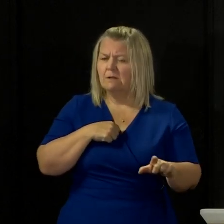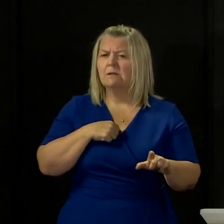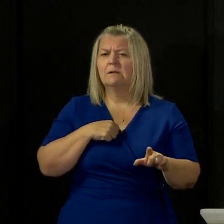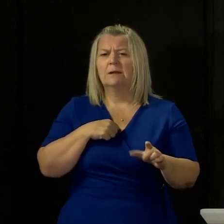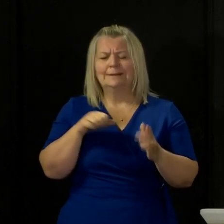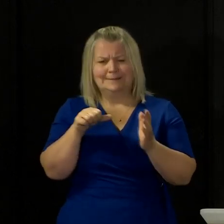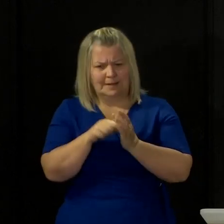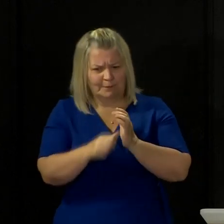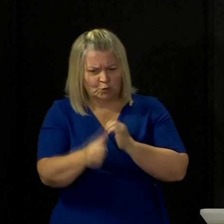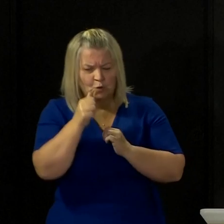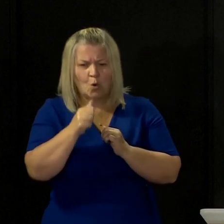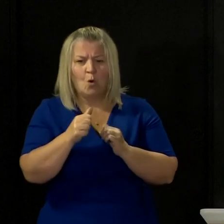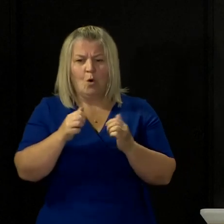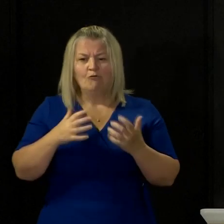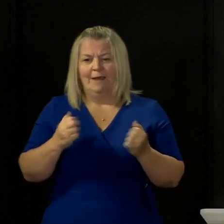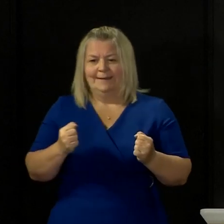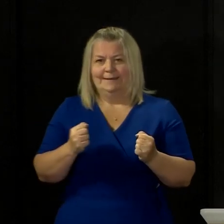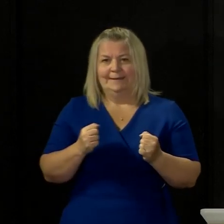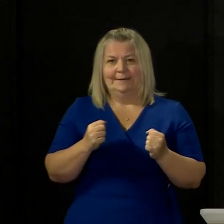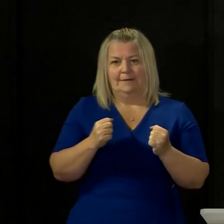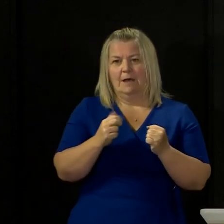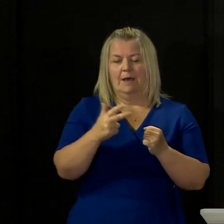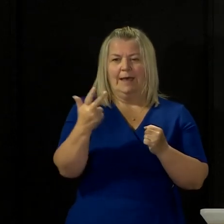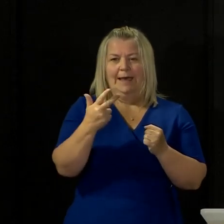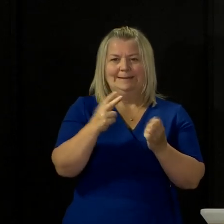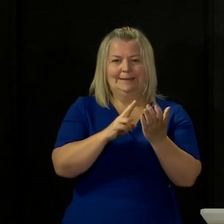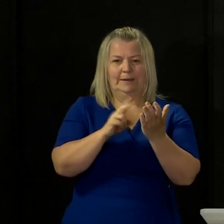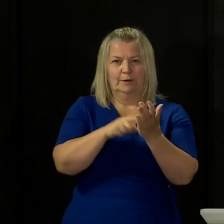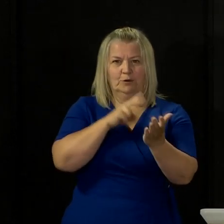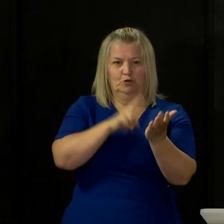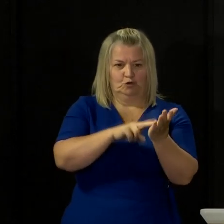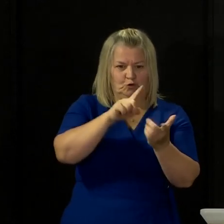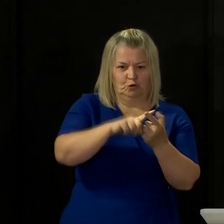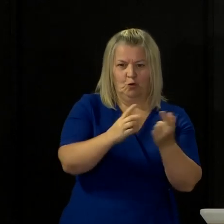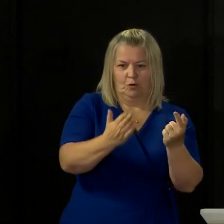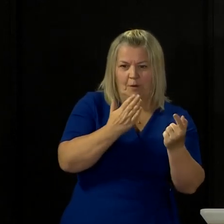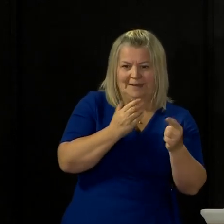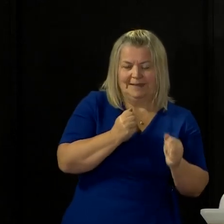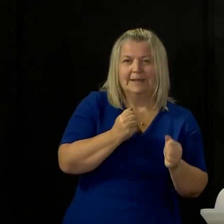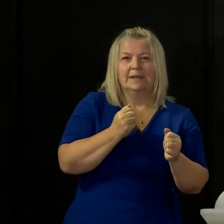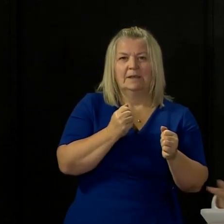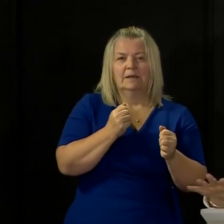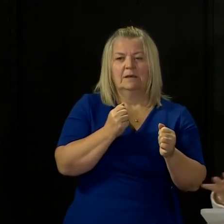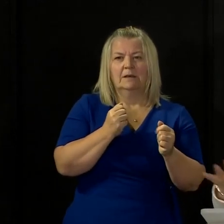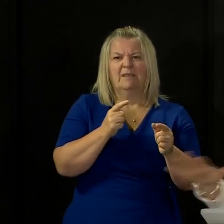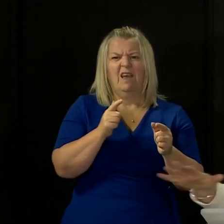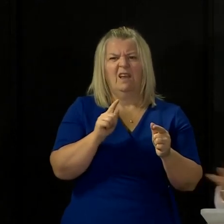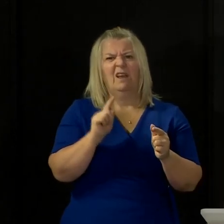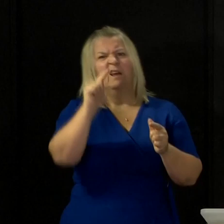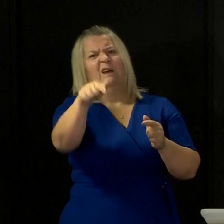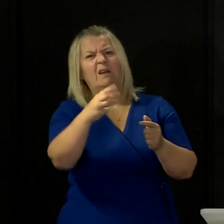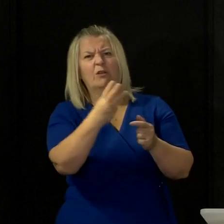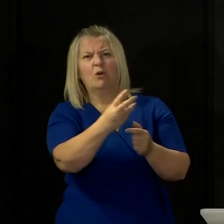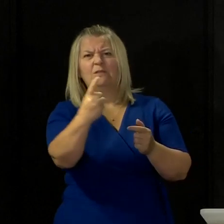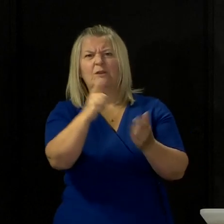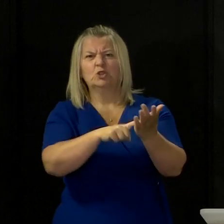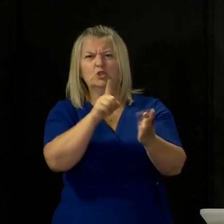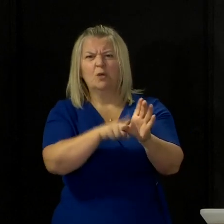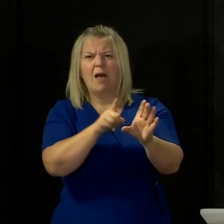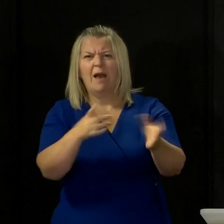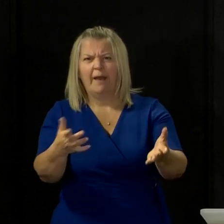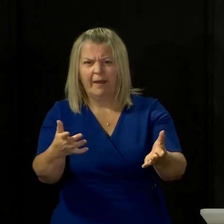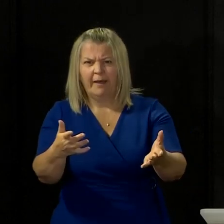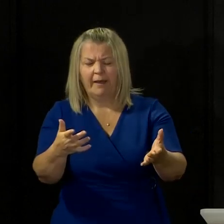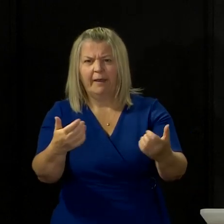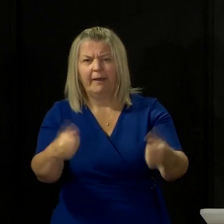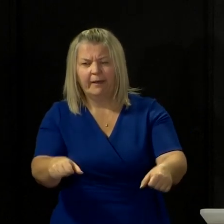hear that shielding is being extended, albeit we hope with some easing from next week, and then hopefully more easing over the period until